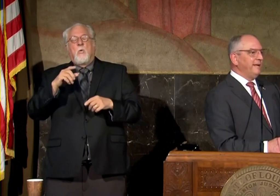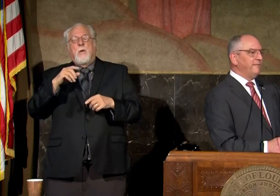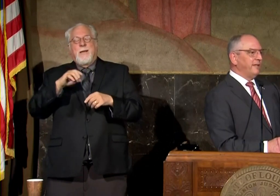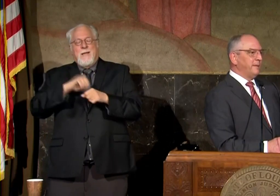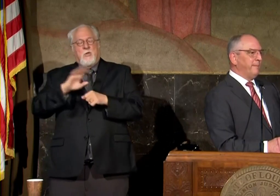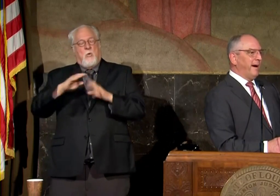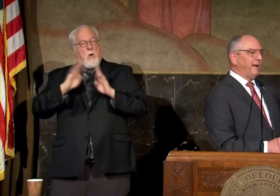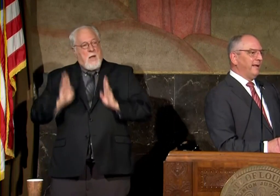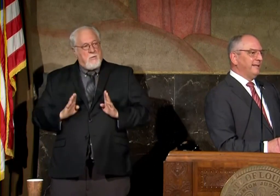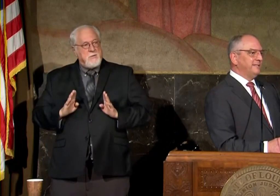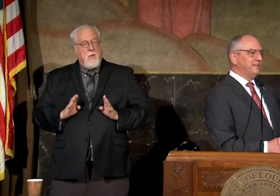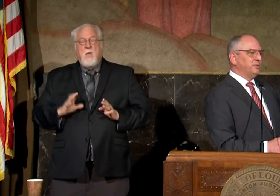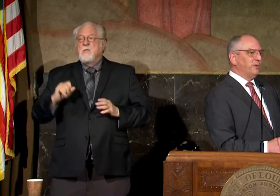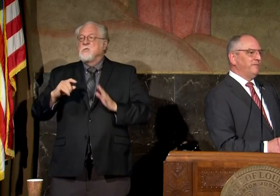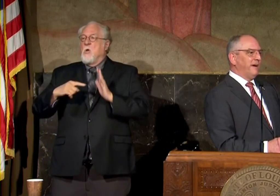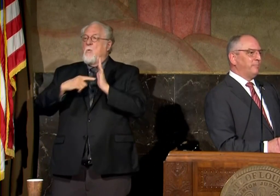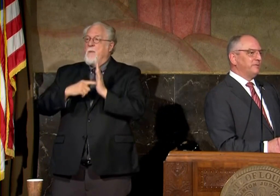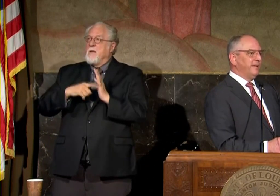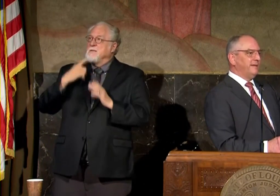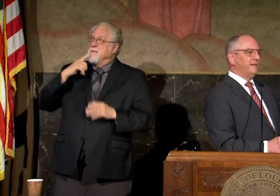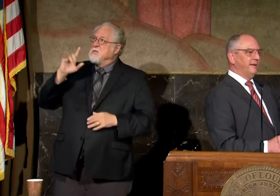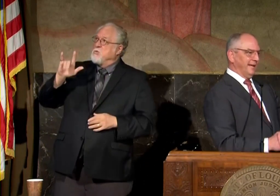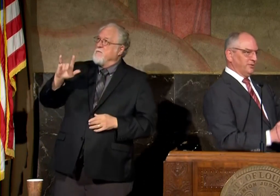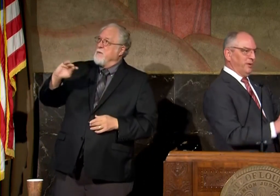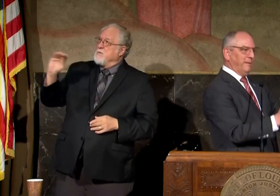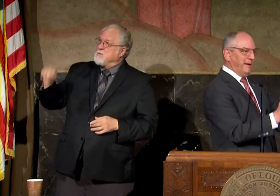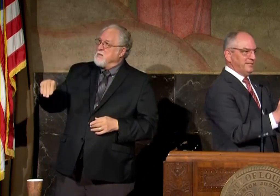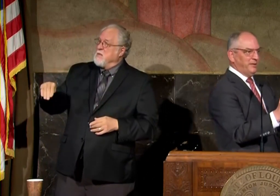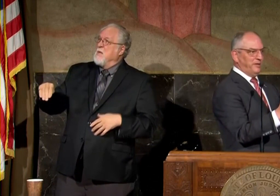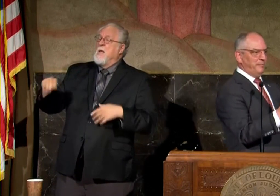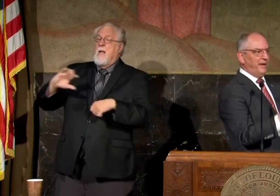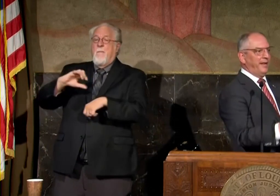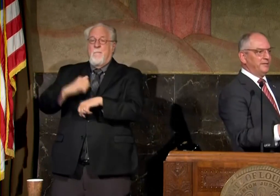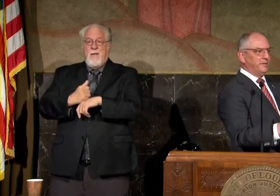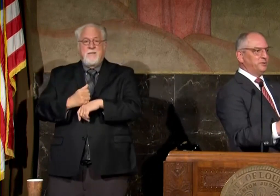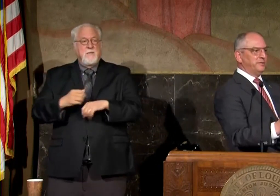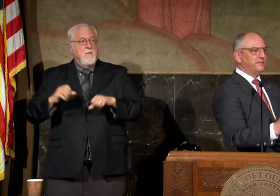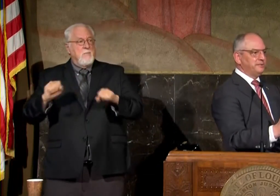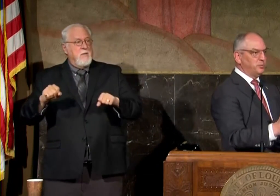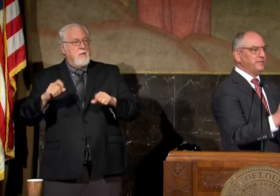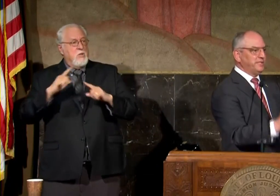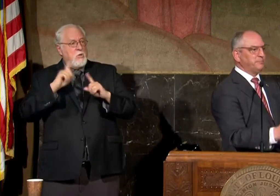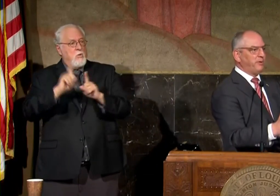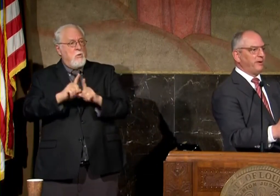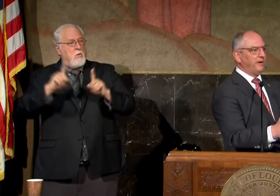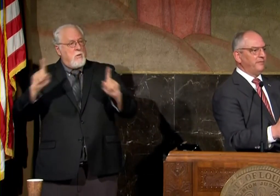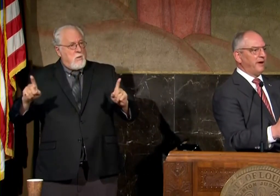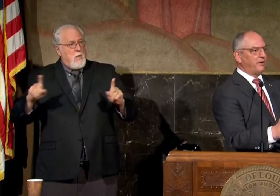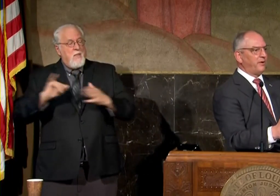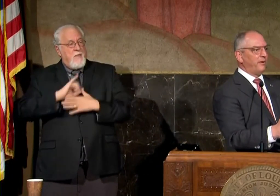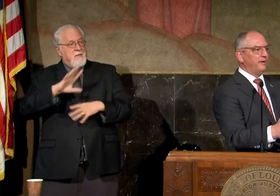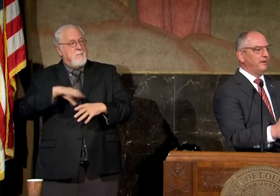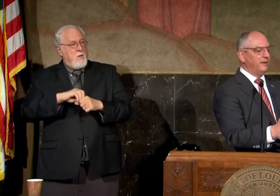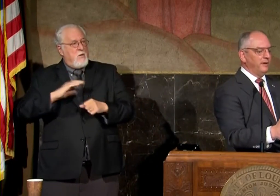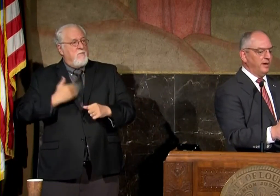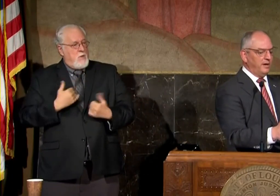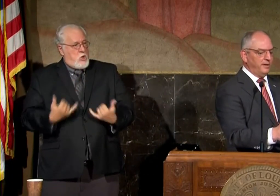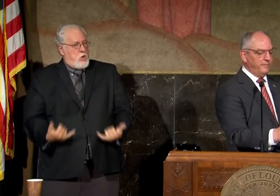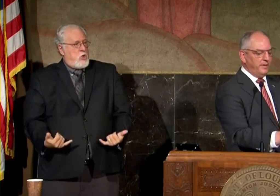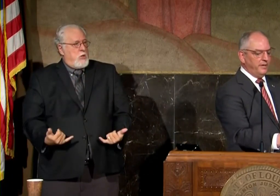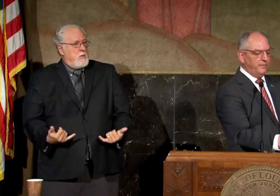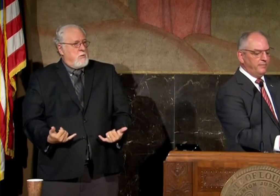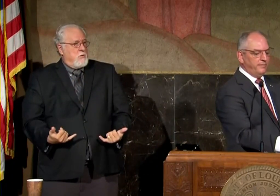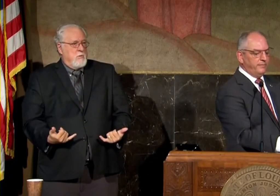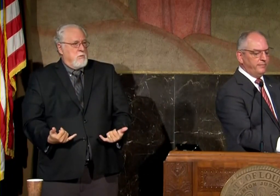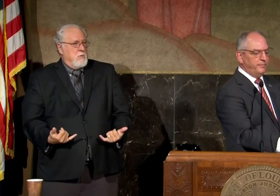believe that the modeling that says 25 percent is really based on the ability to social distance which is part of our current um